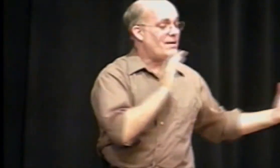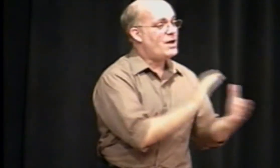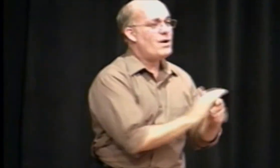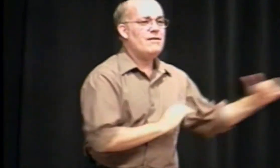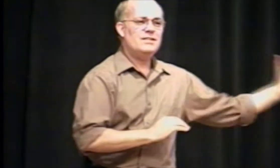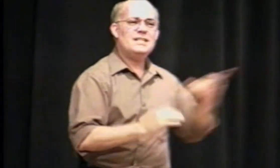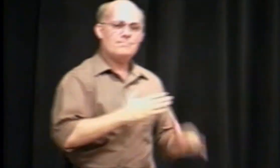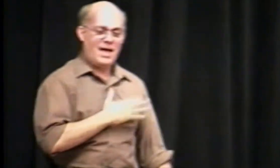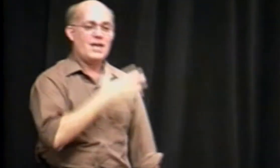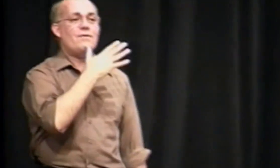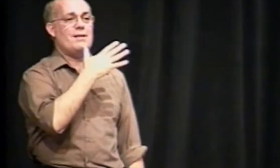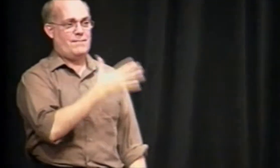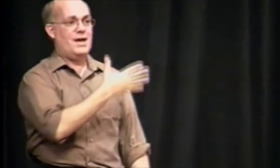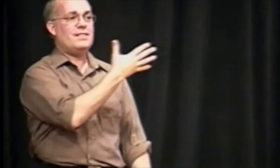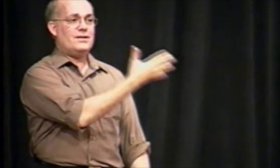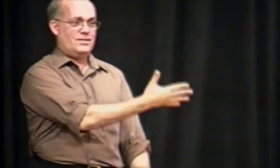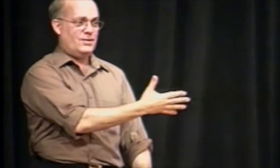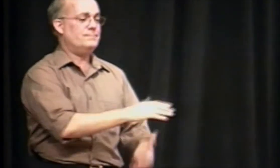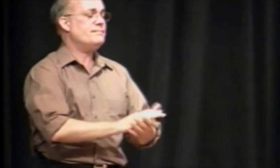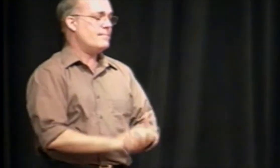is my wife, she's my grandmother too.